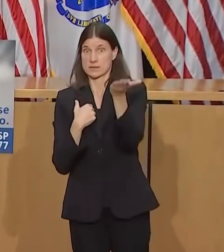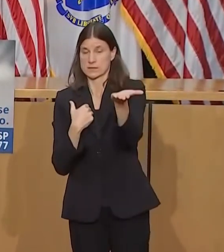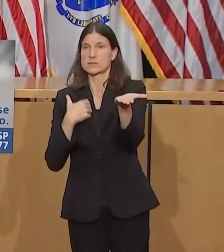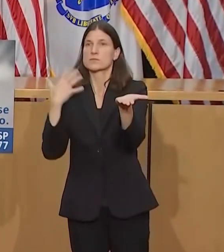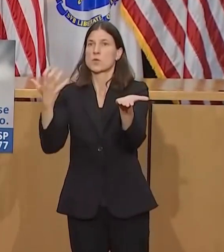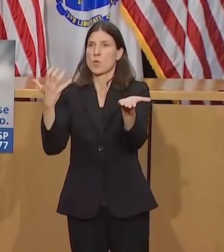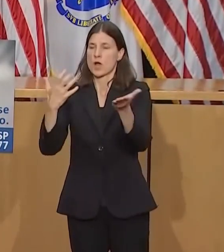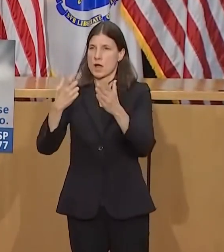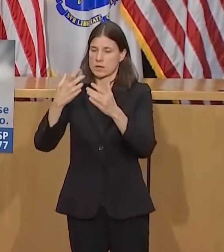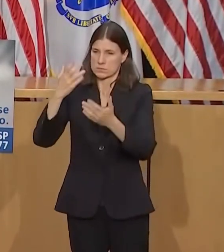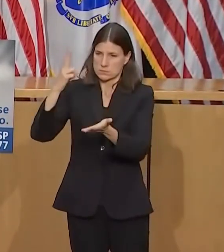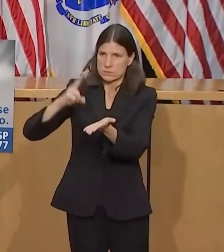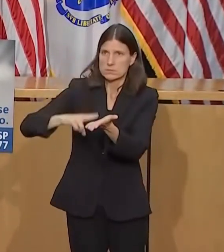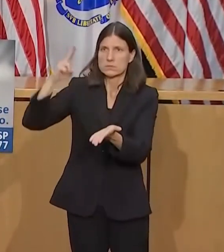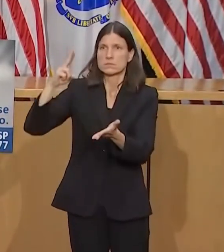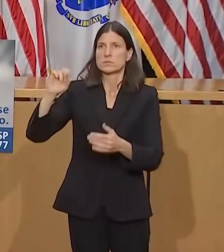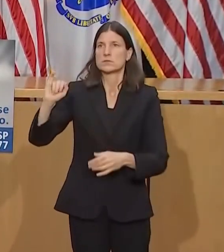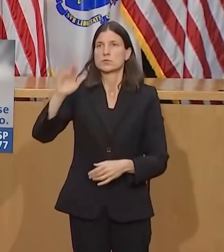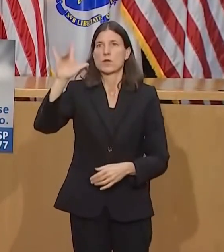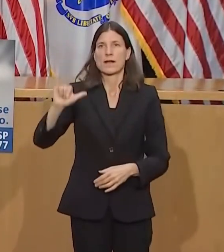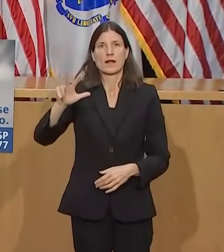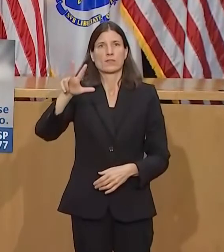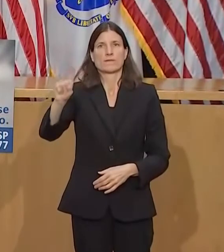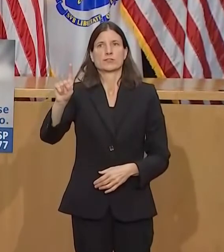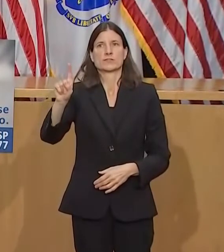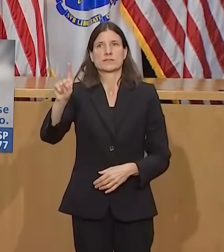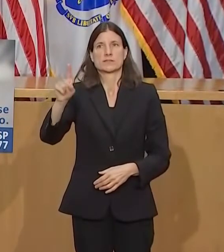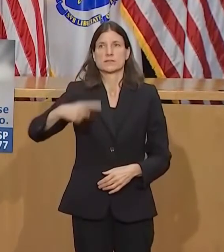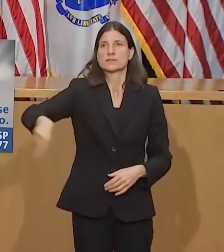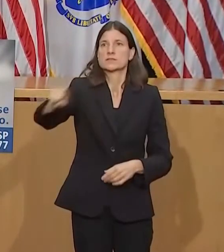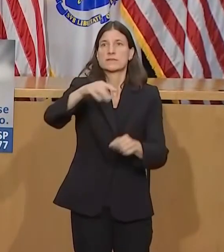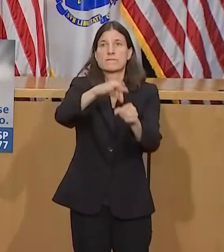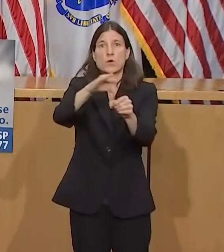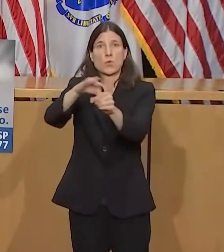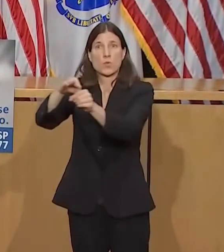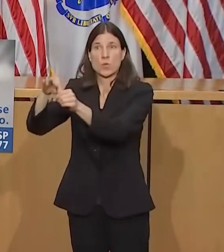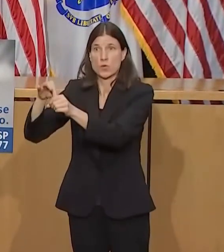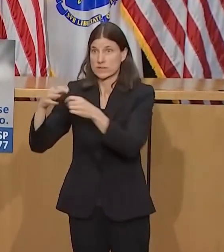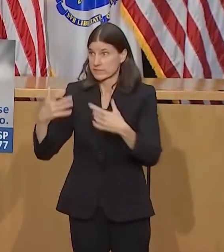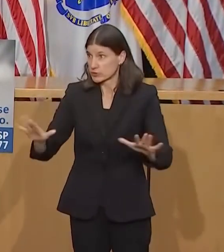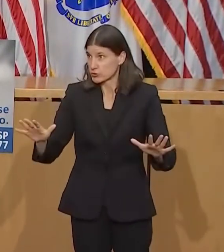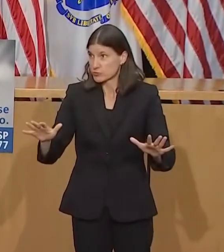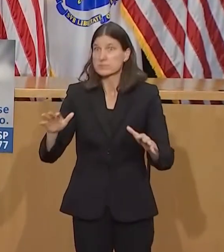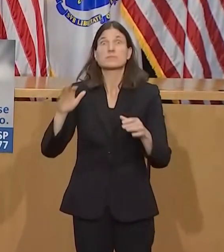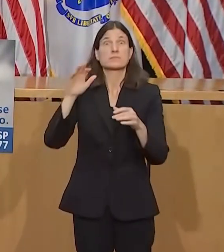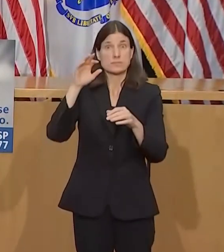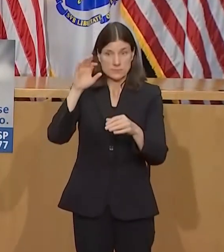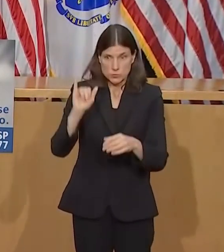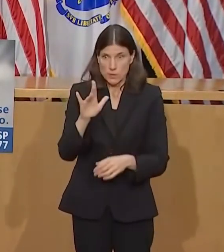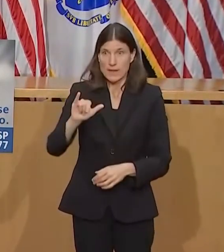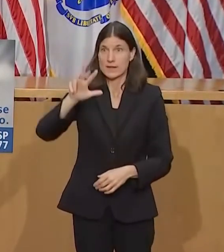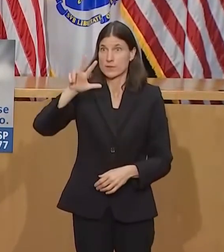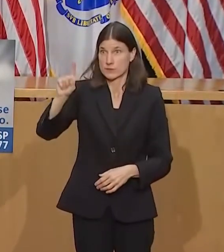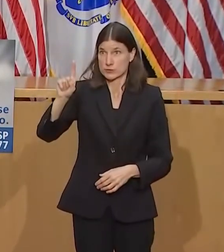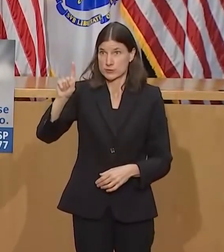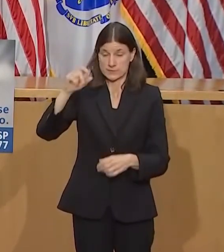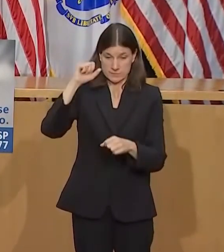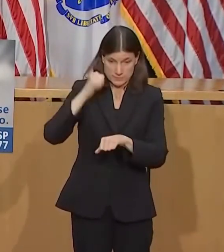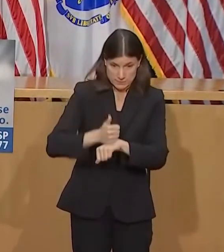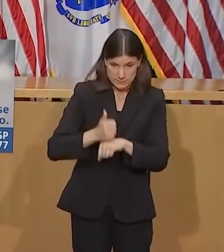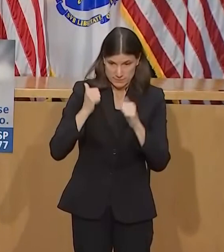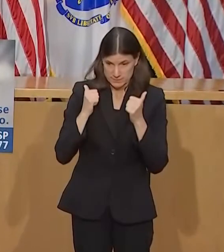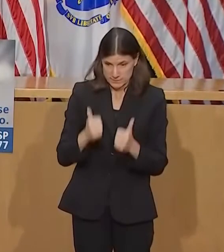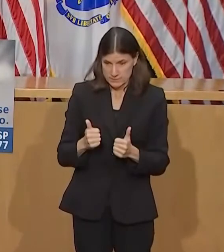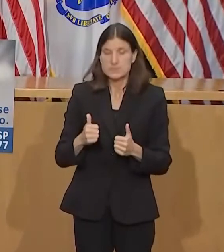time that session ends we have a certification process that can stand up to the integrity, creativity,